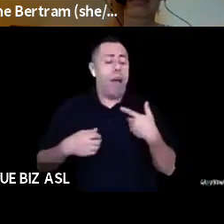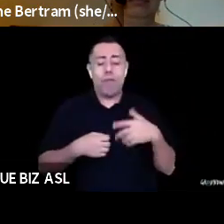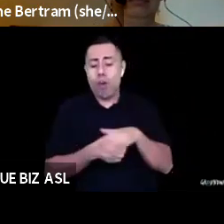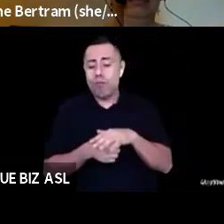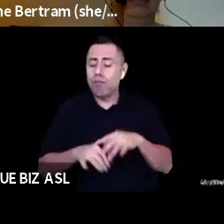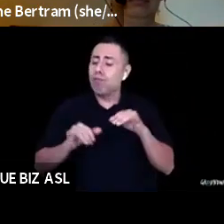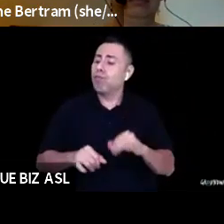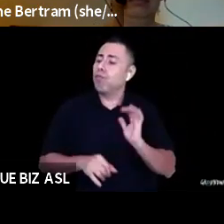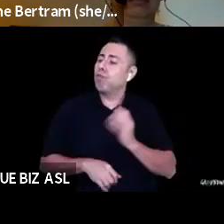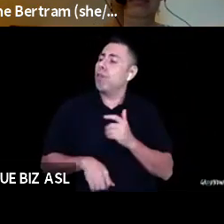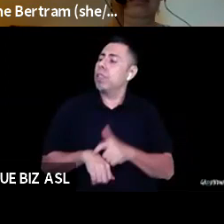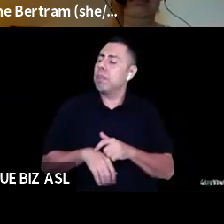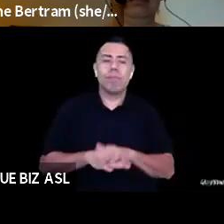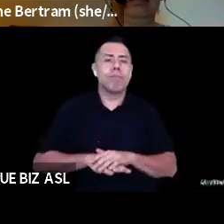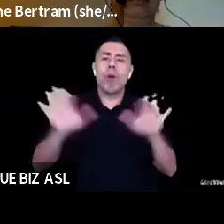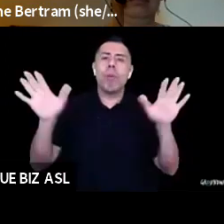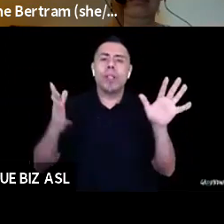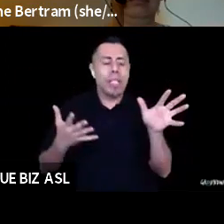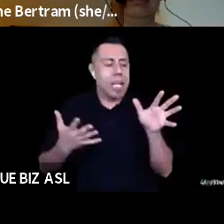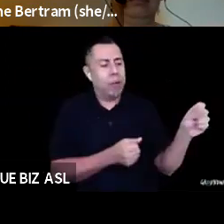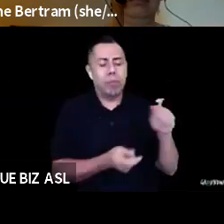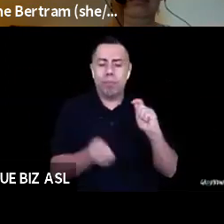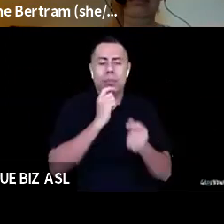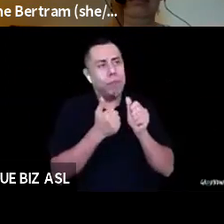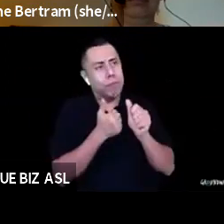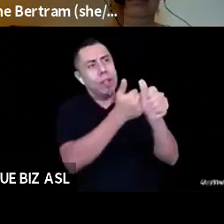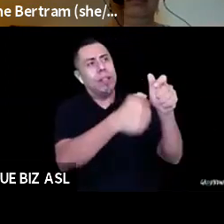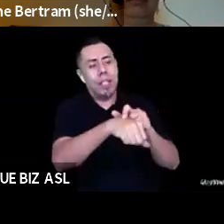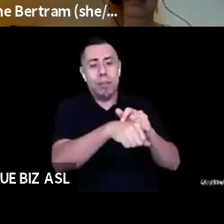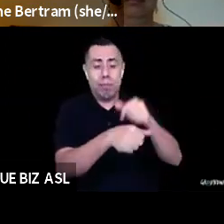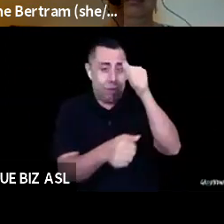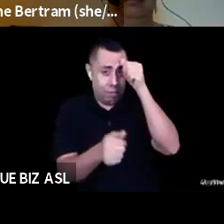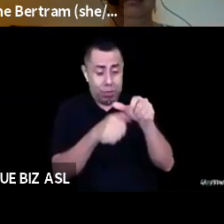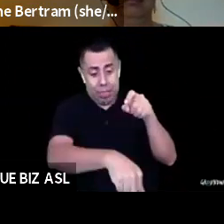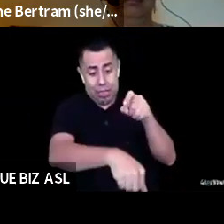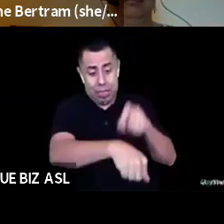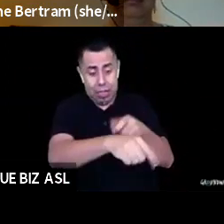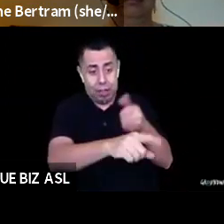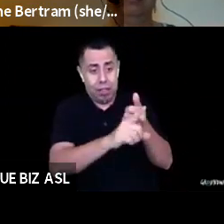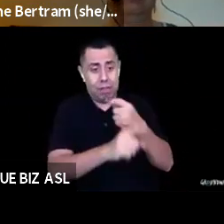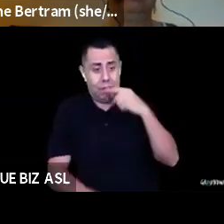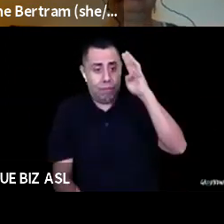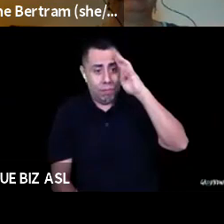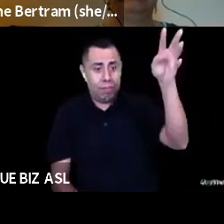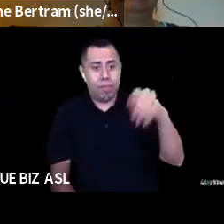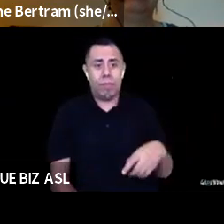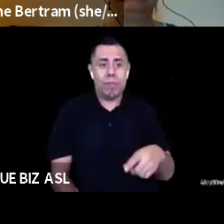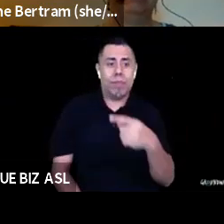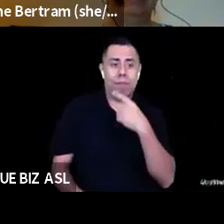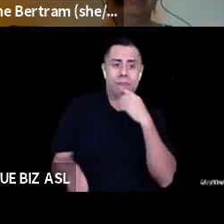So you don't have time. You know, construct. Shout out to Arizona because they said, fuck your time zones. We're not doing it. And that one corner of Indiana